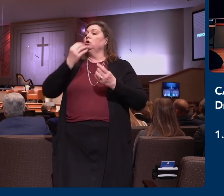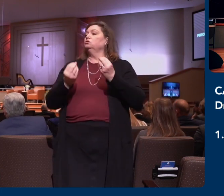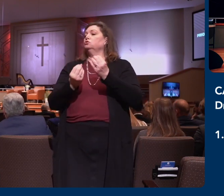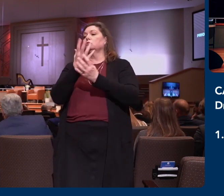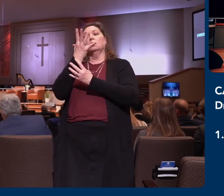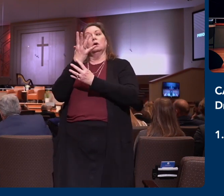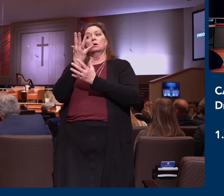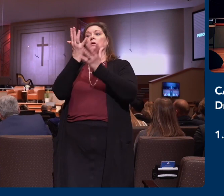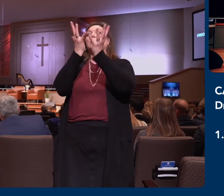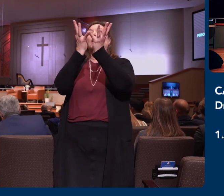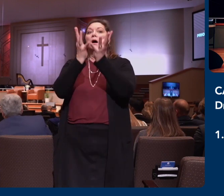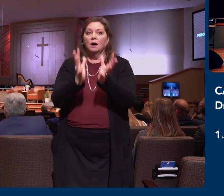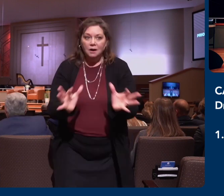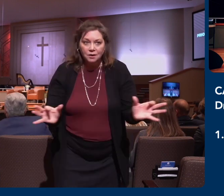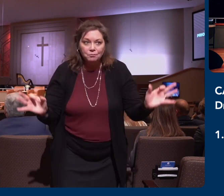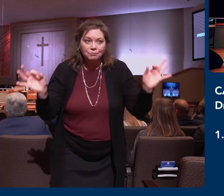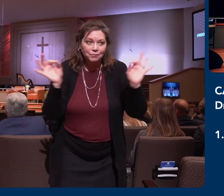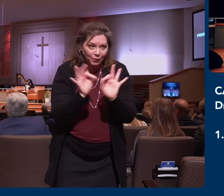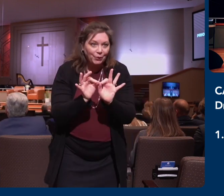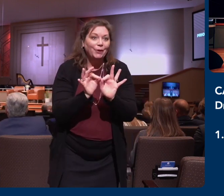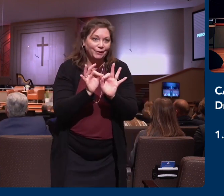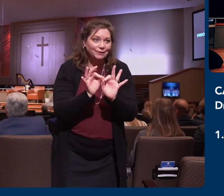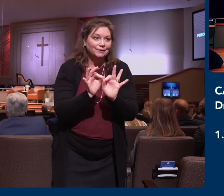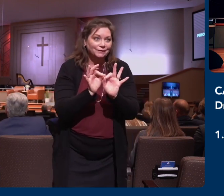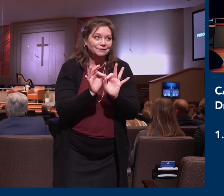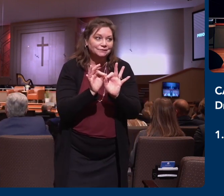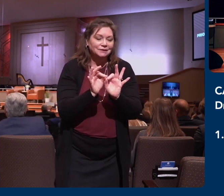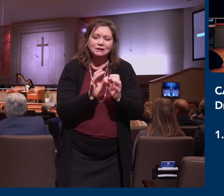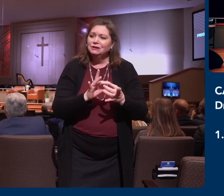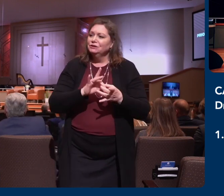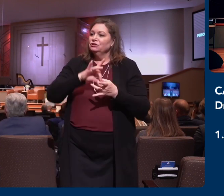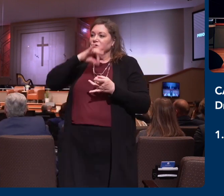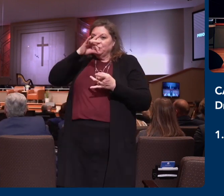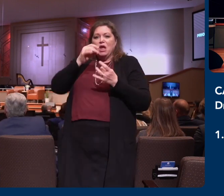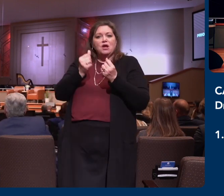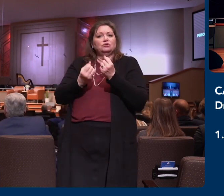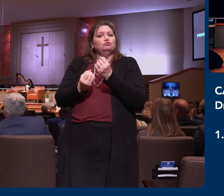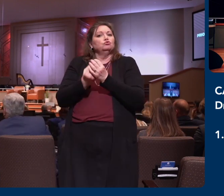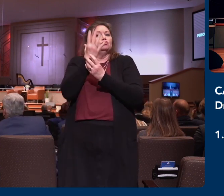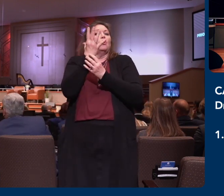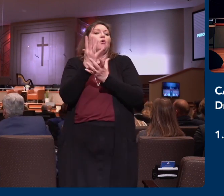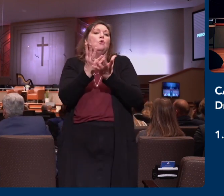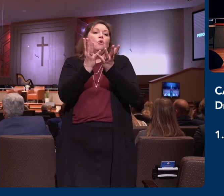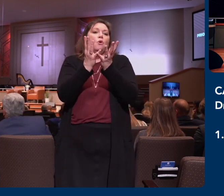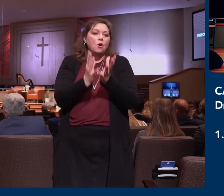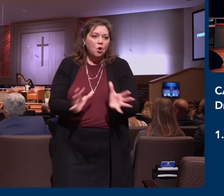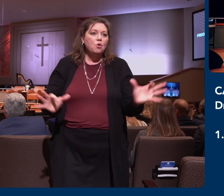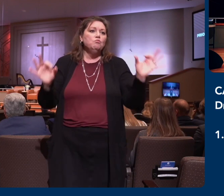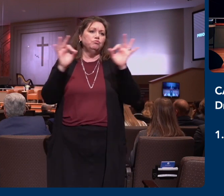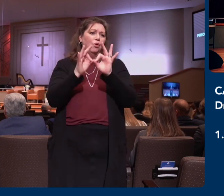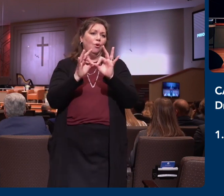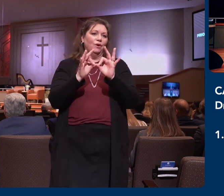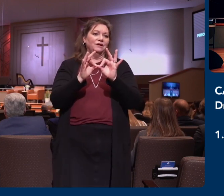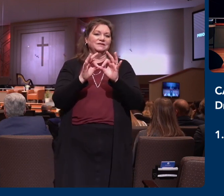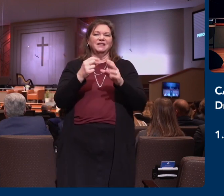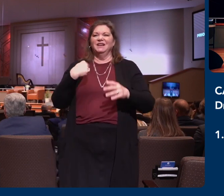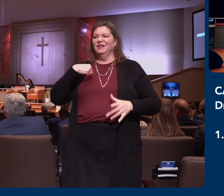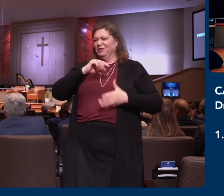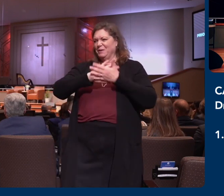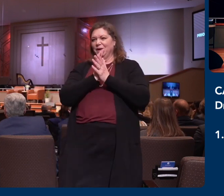Prioritize spiritual growth. You know, it's easy to prioritize the schedule and the next big event